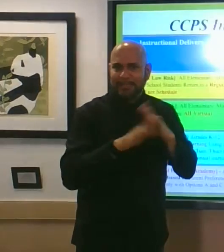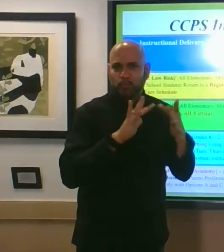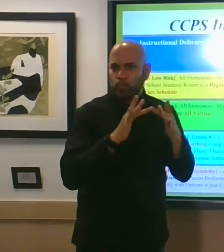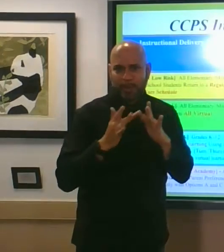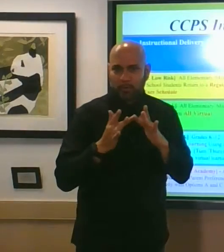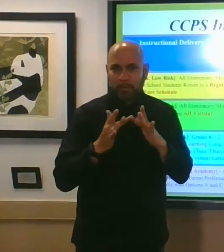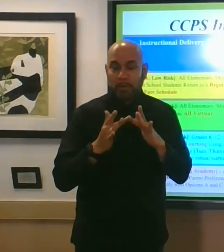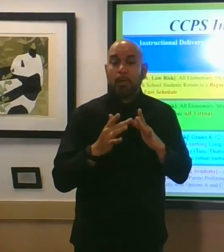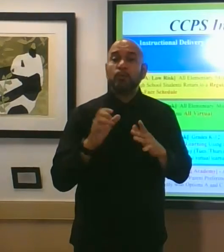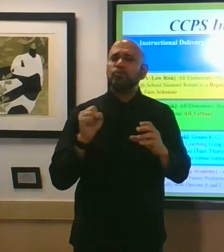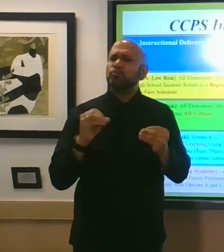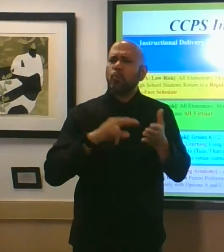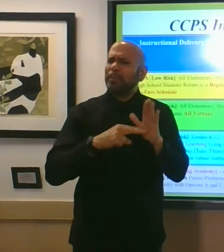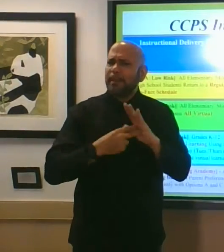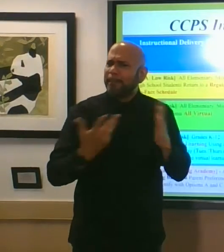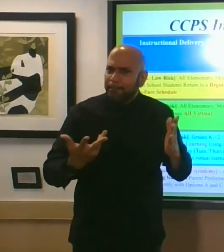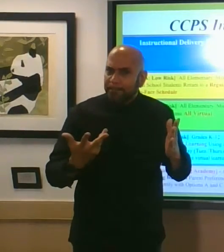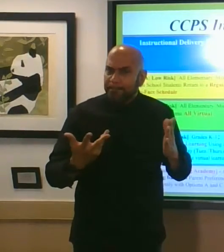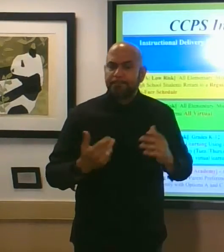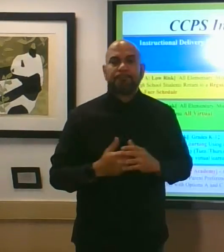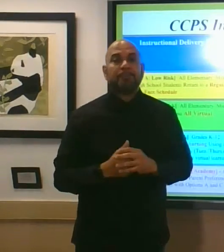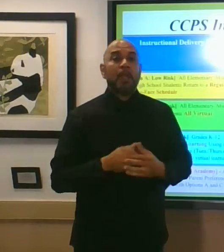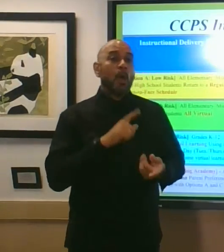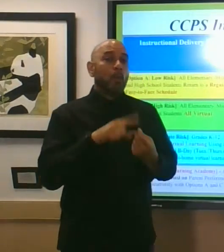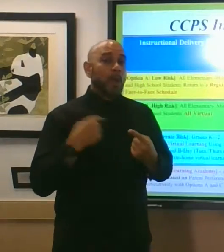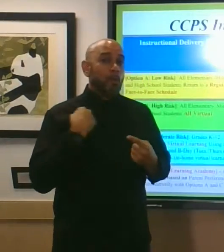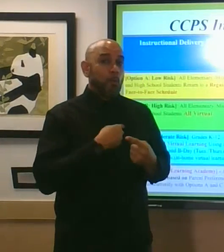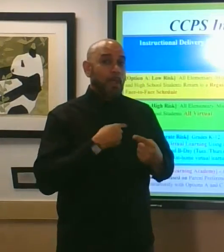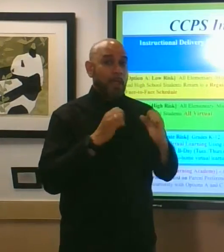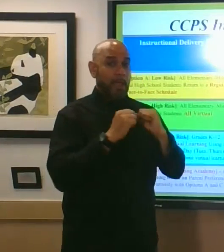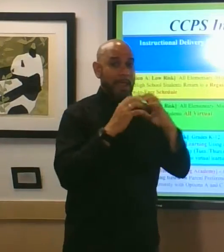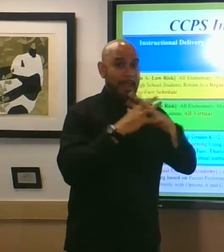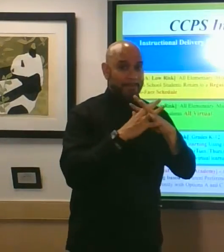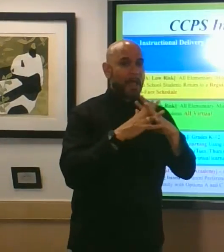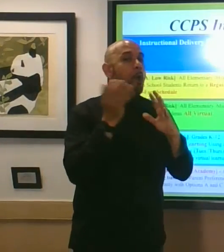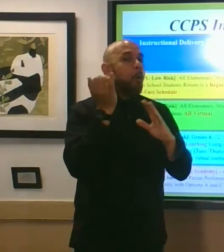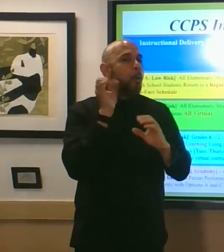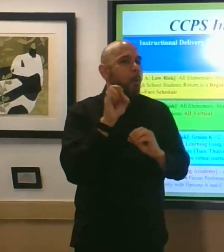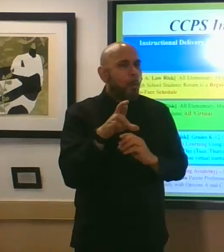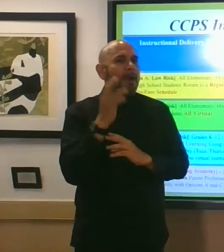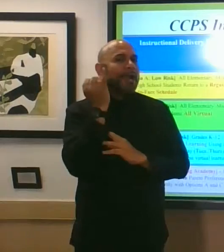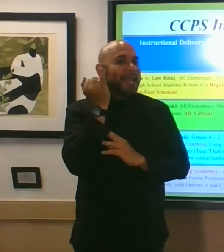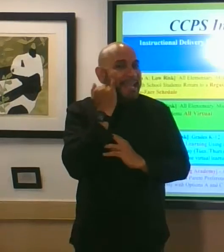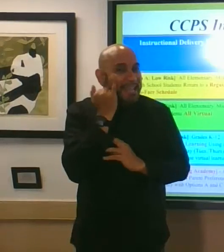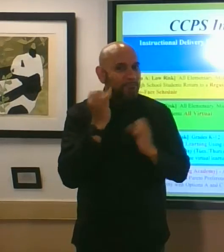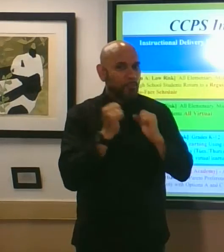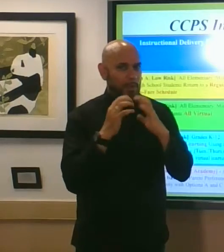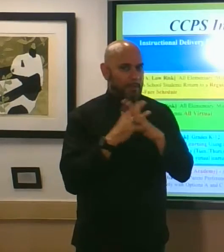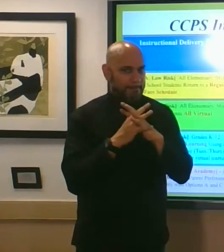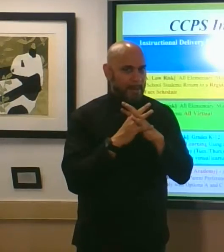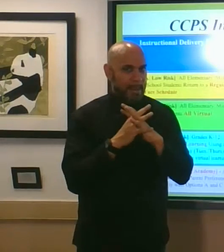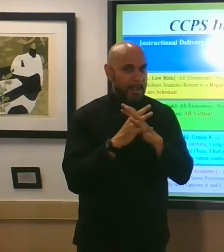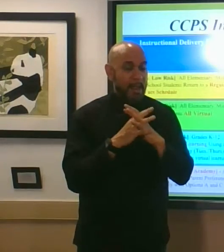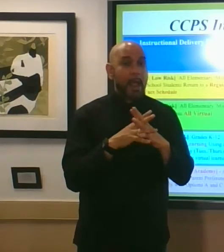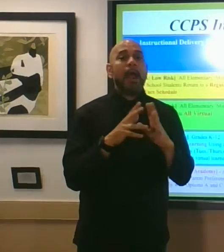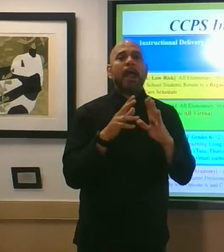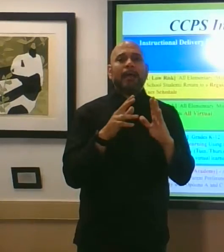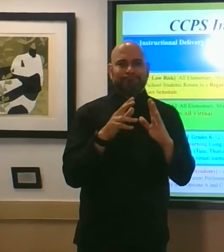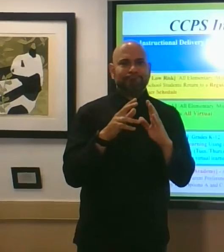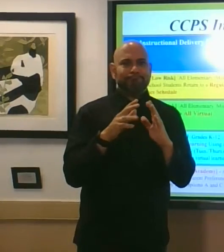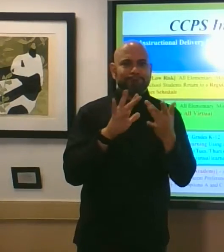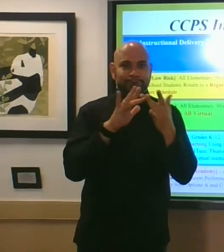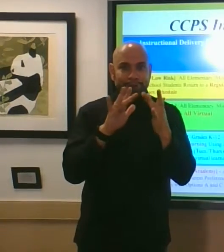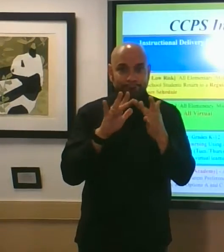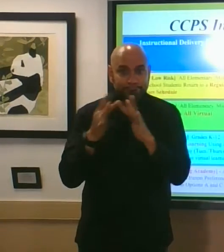internet so when we implement or if we implement a virtual option or blended